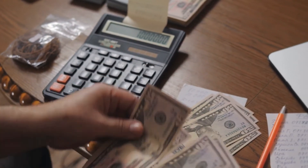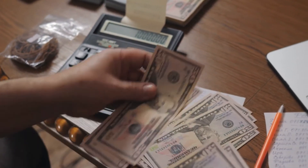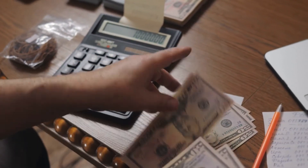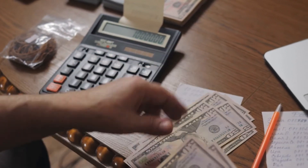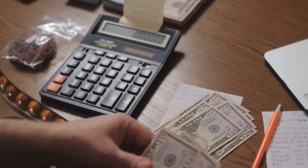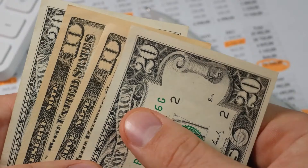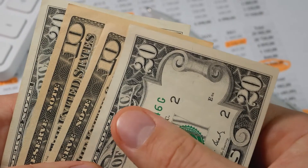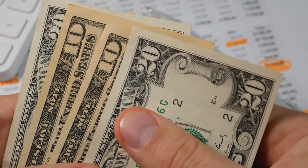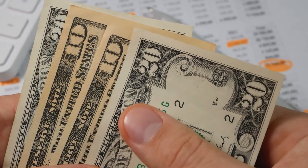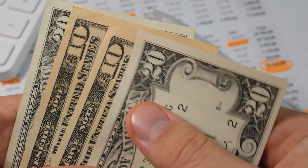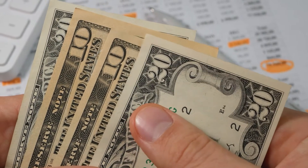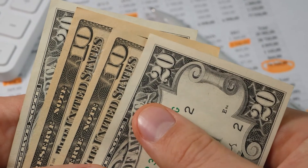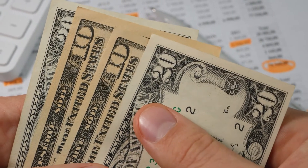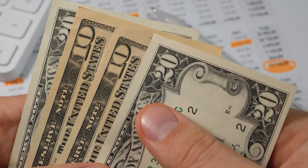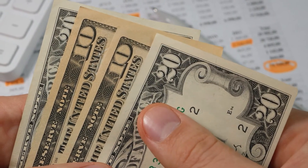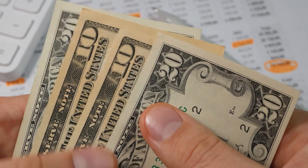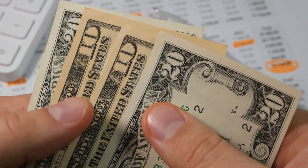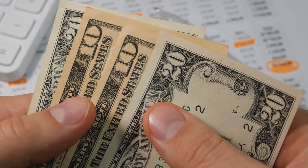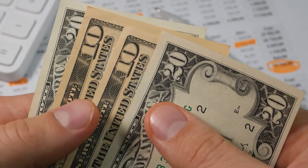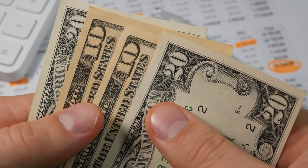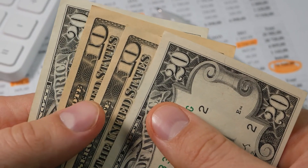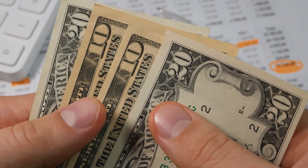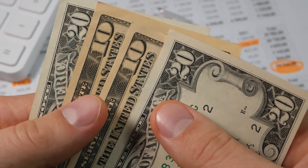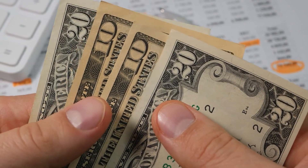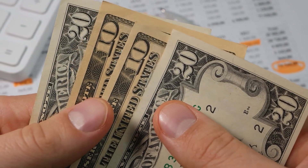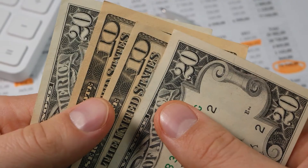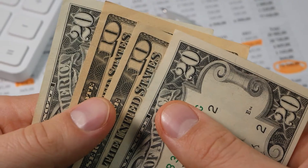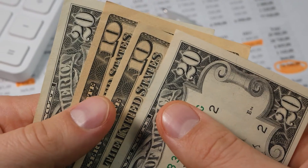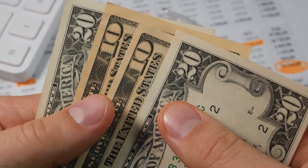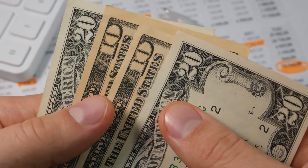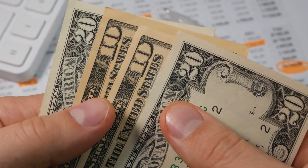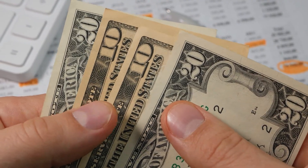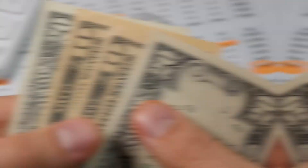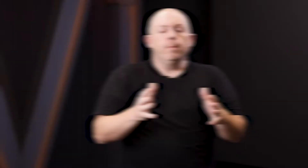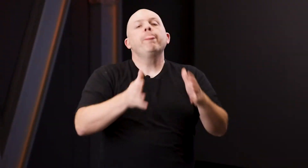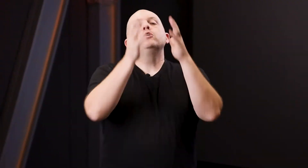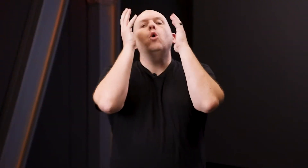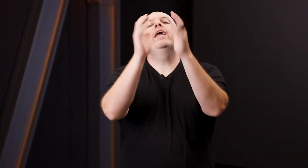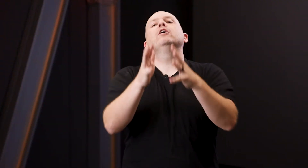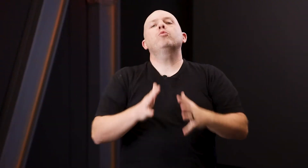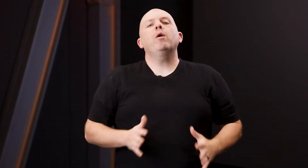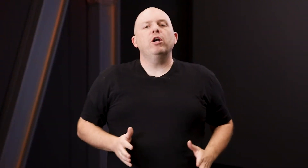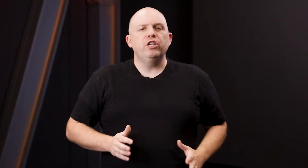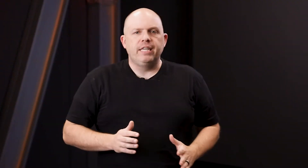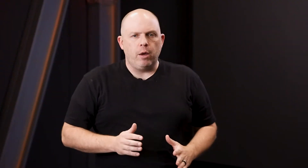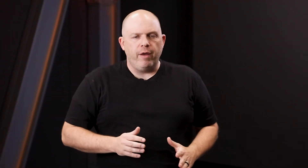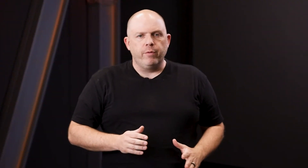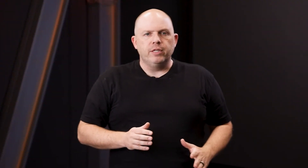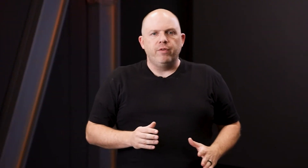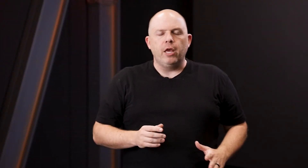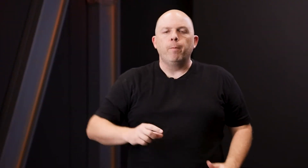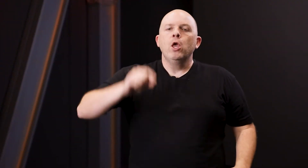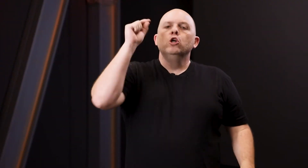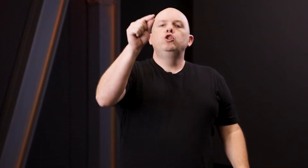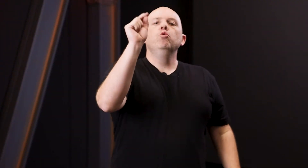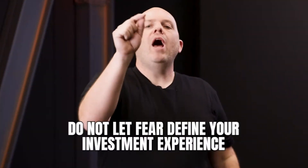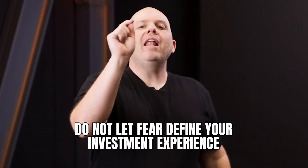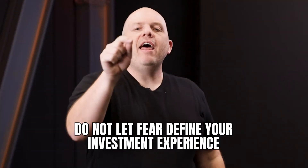day or for two day. It's the best of both worlds. So here's what I want you to take away from this video. Do not let